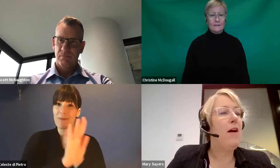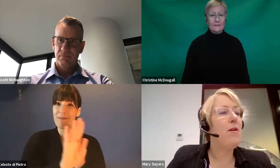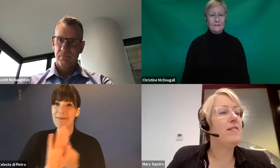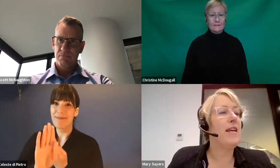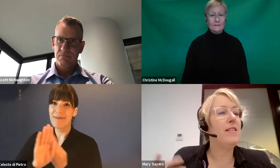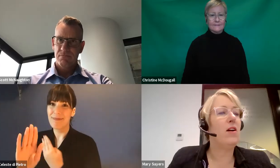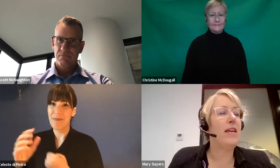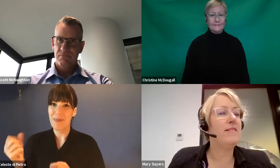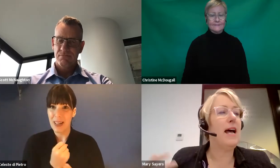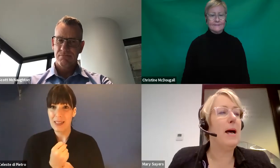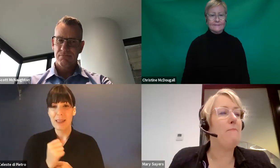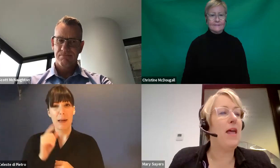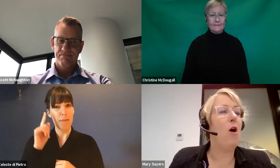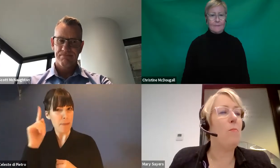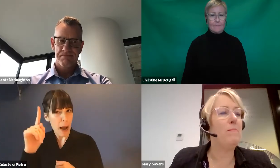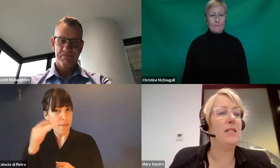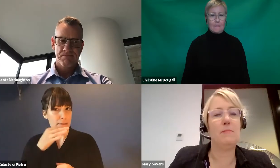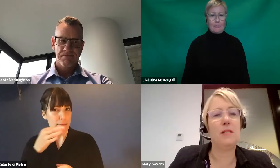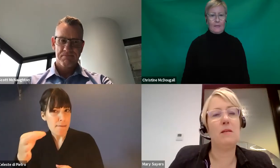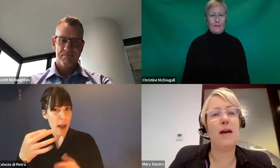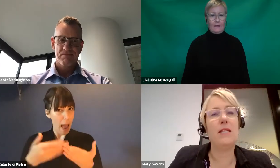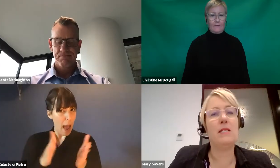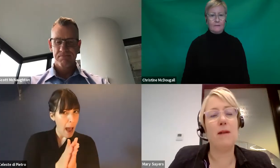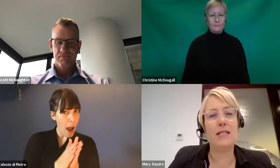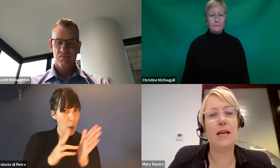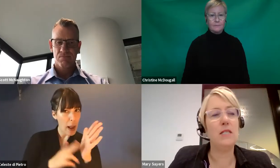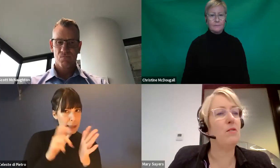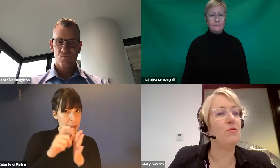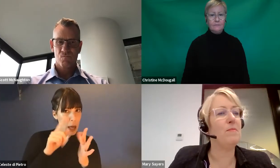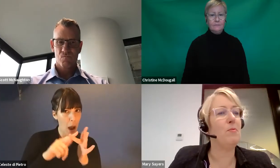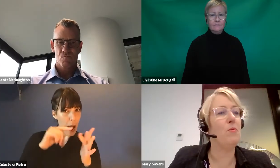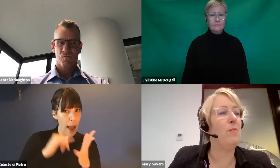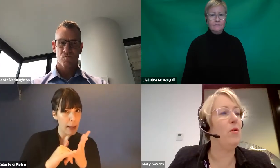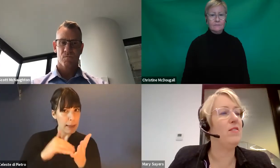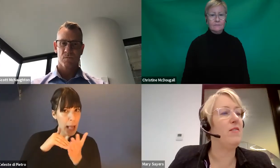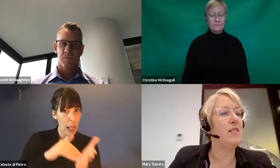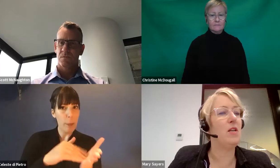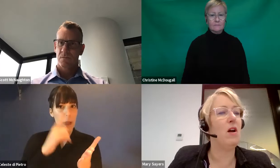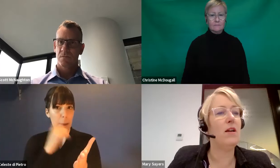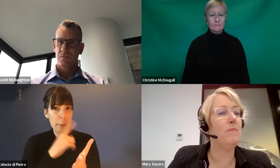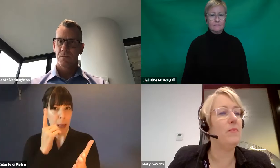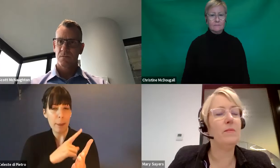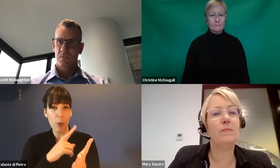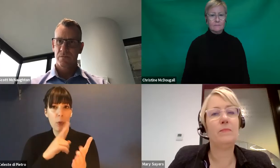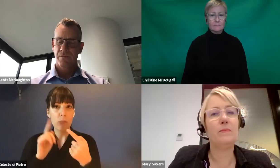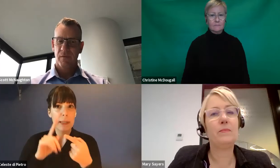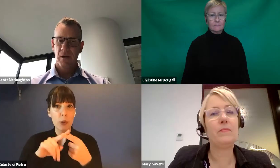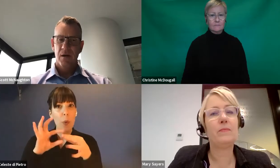How is the NDIS helping participants to maintain social support networks at this time?